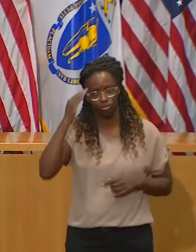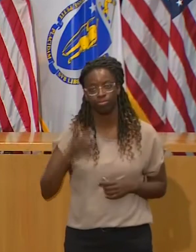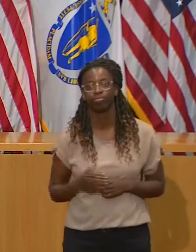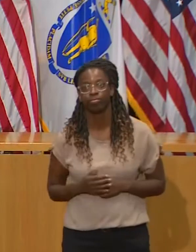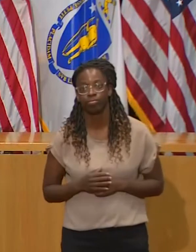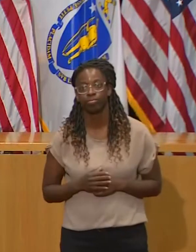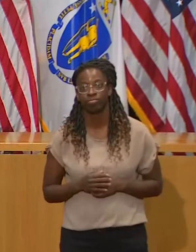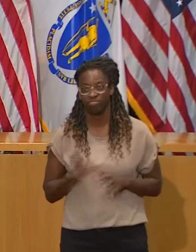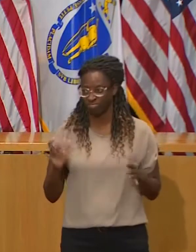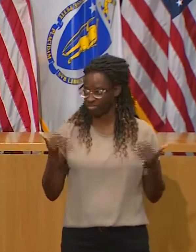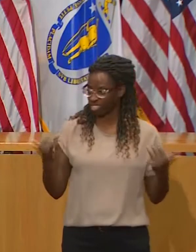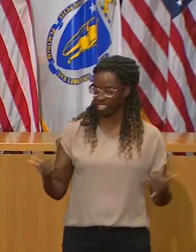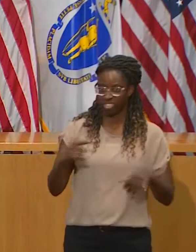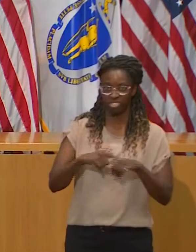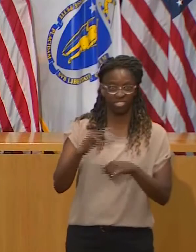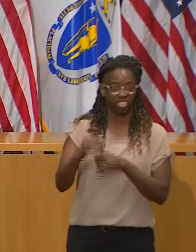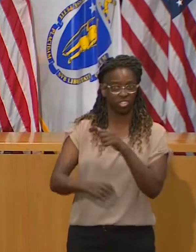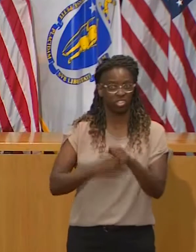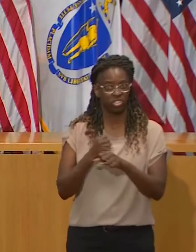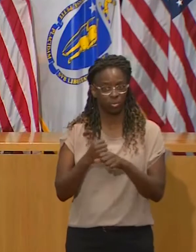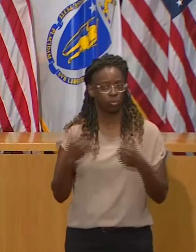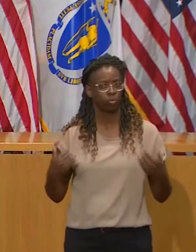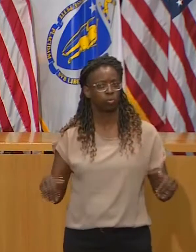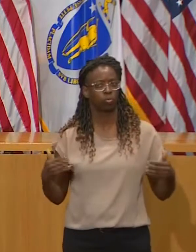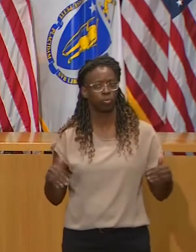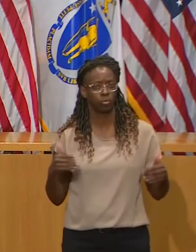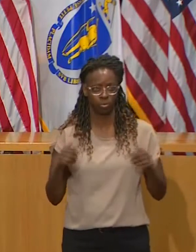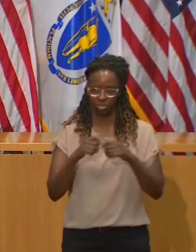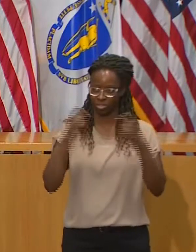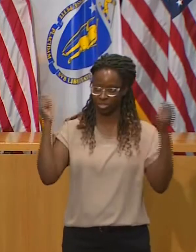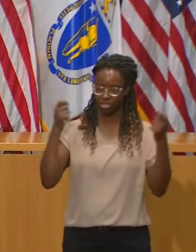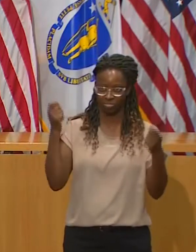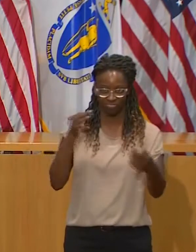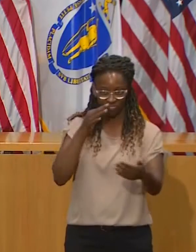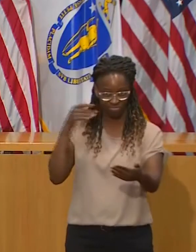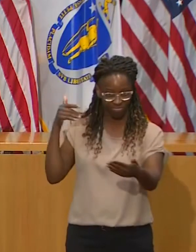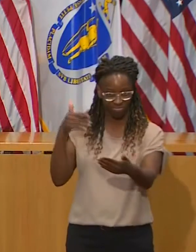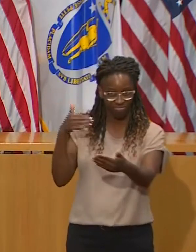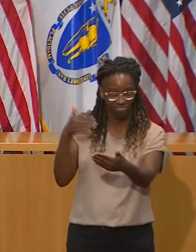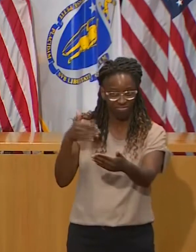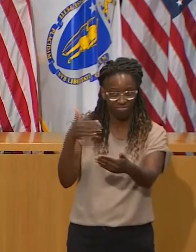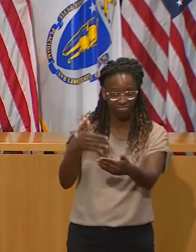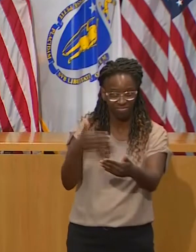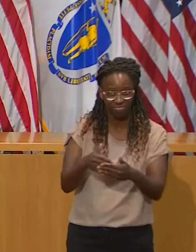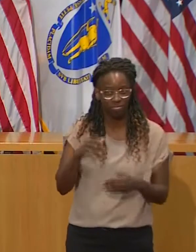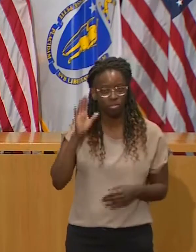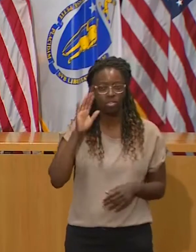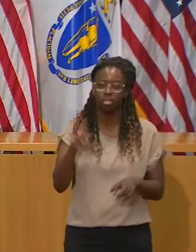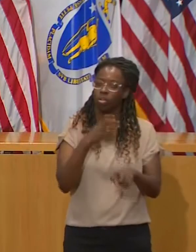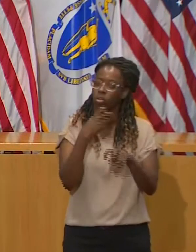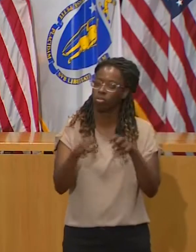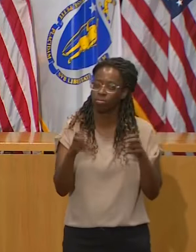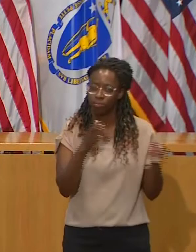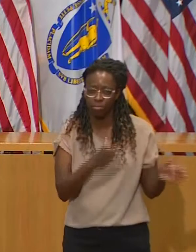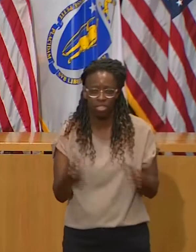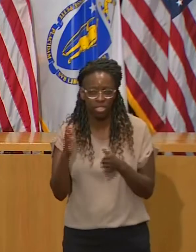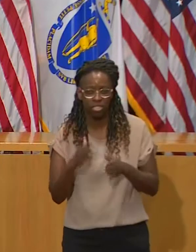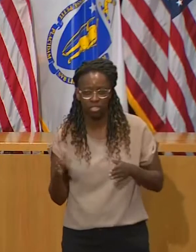that everybody think real hard about the decisions they have to make and consider those around them and themselves and the role and